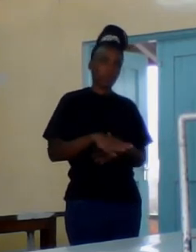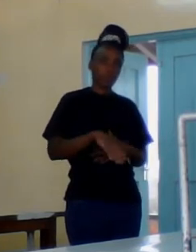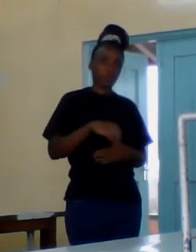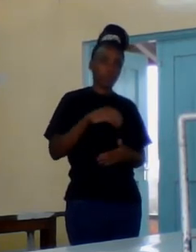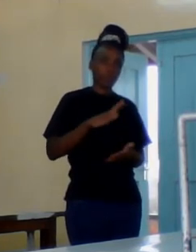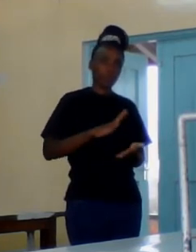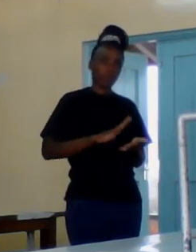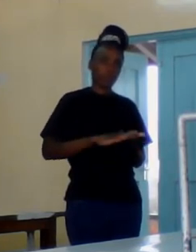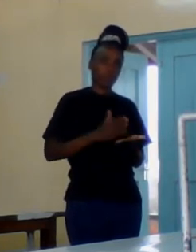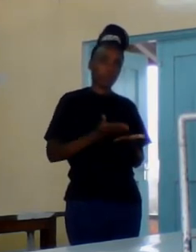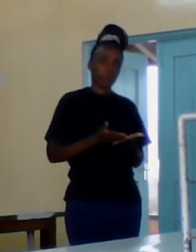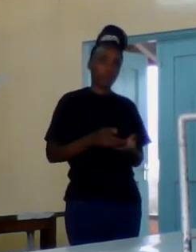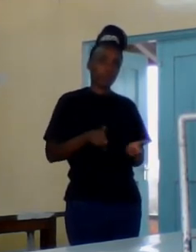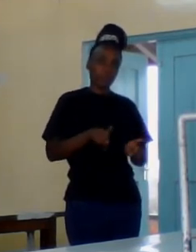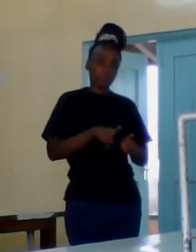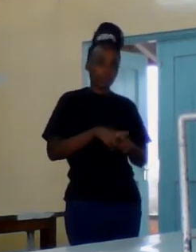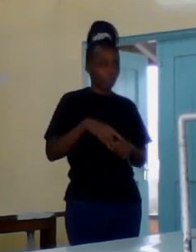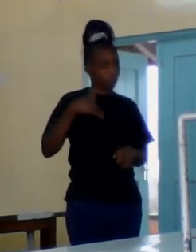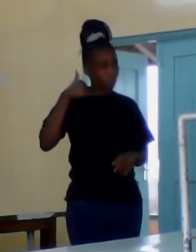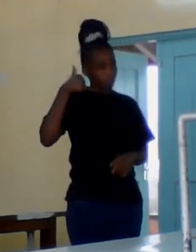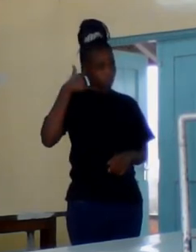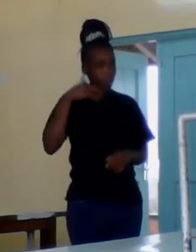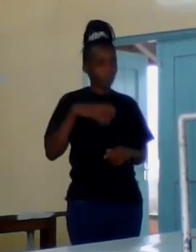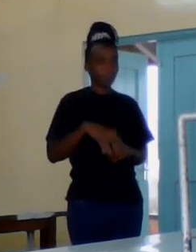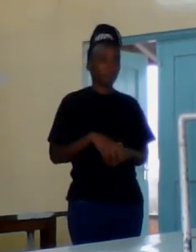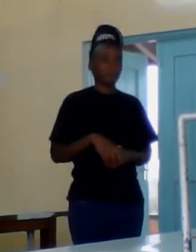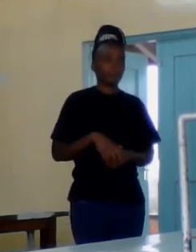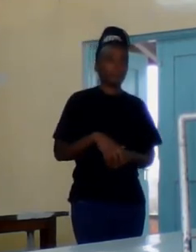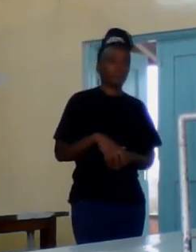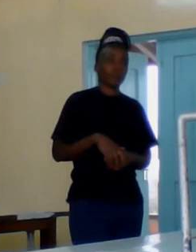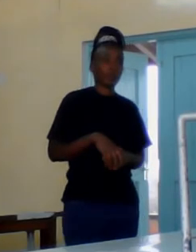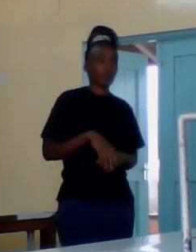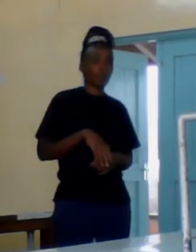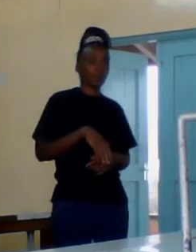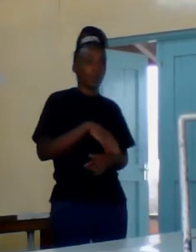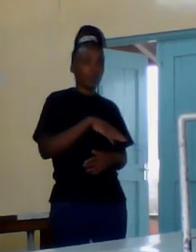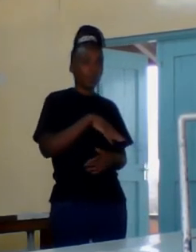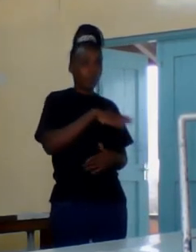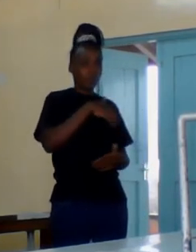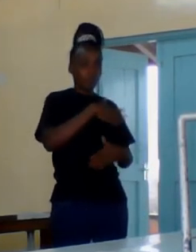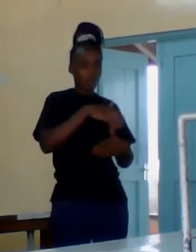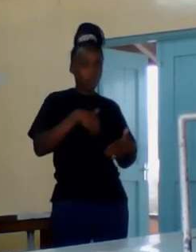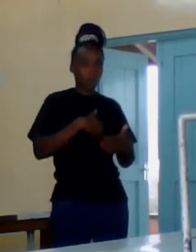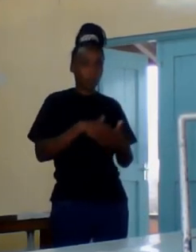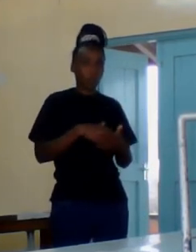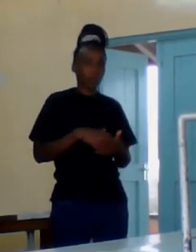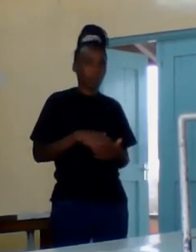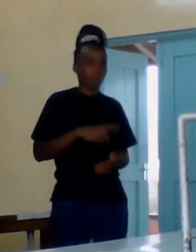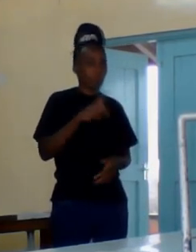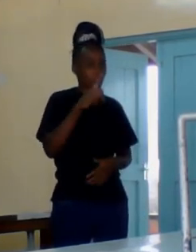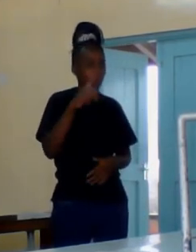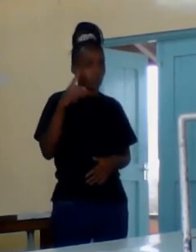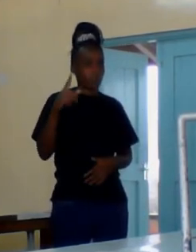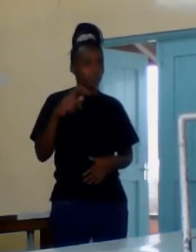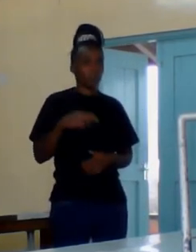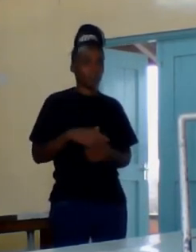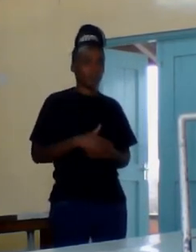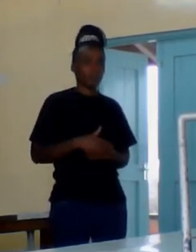and we were recorded or she took a video and then after